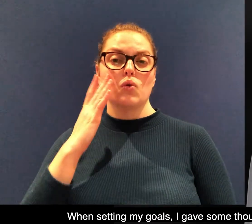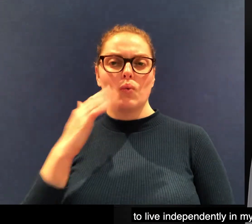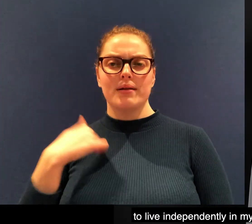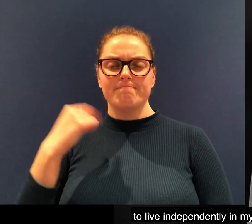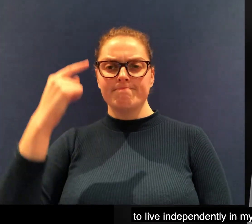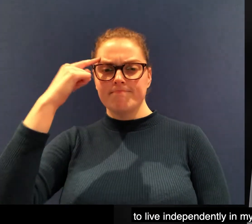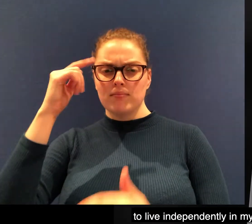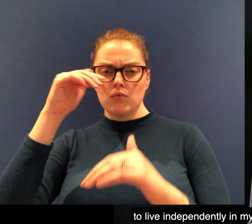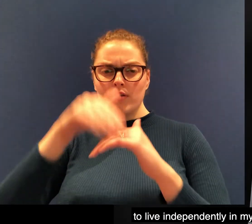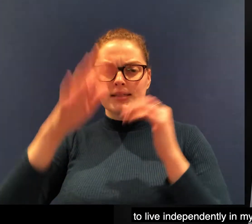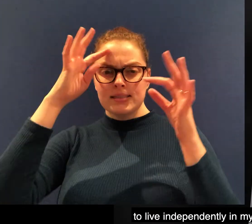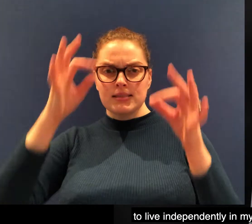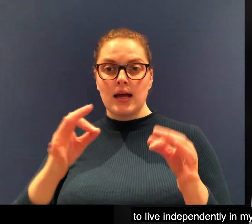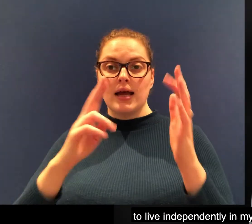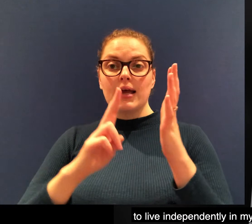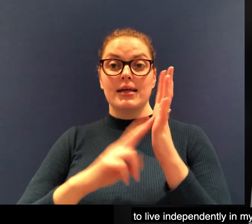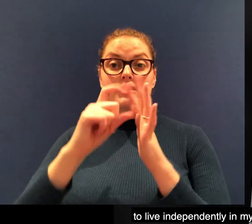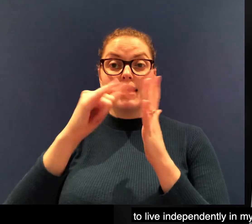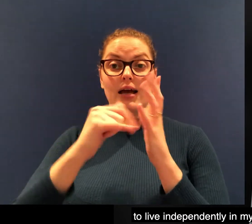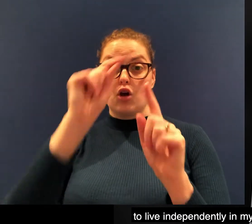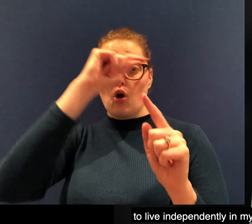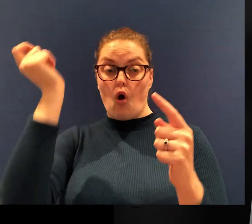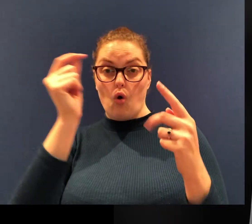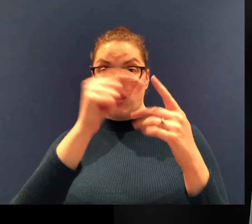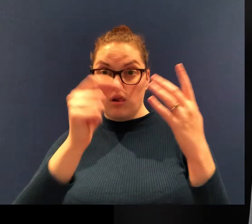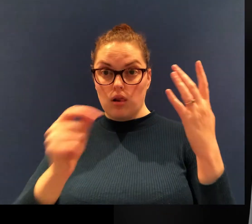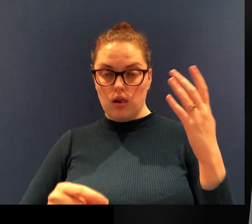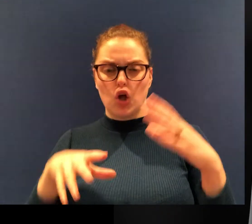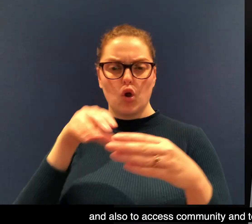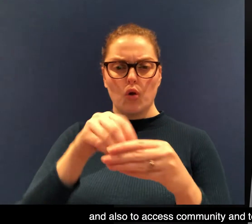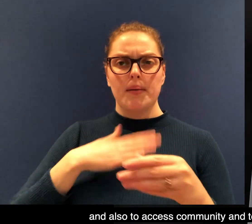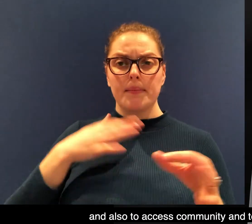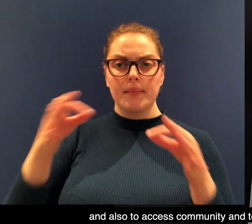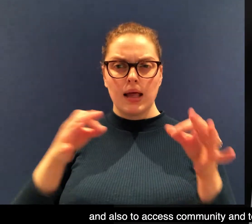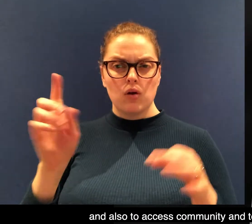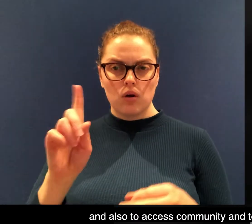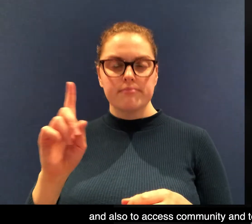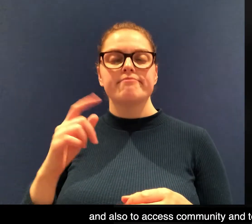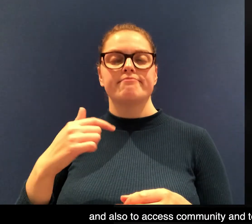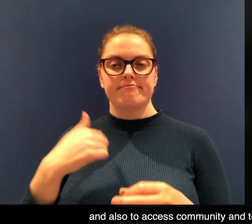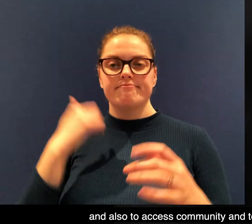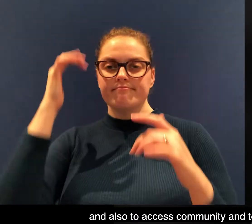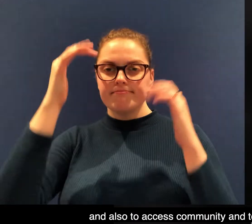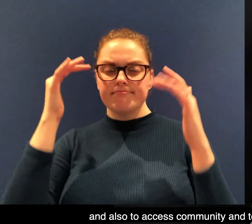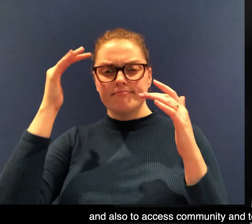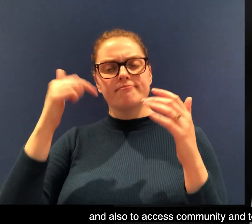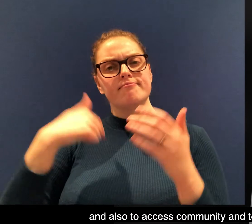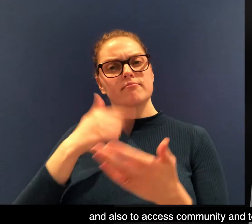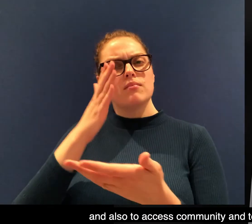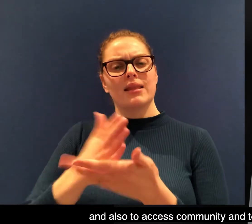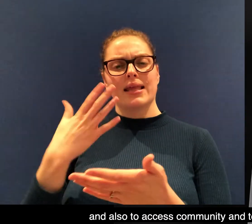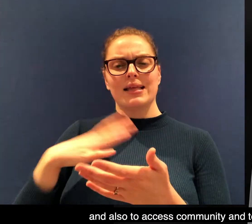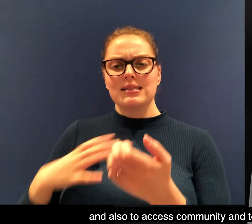I need to live independently in my own home and also to access the community and to live